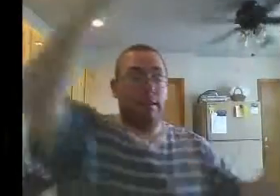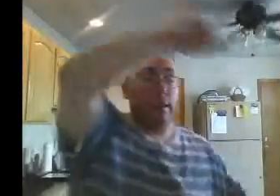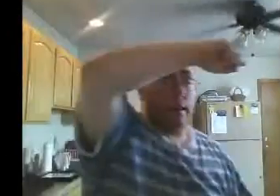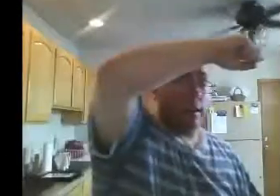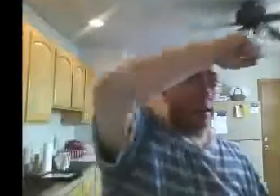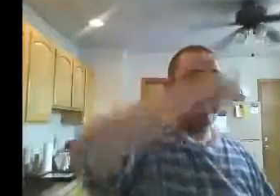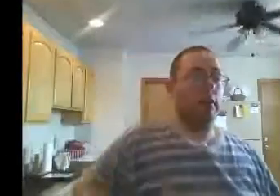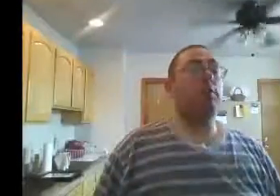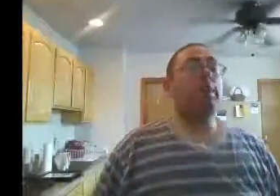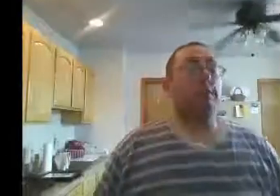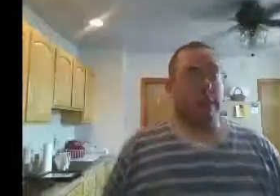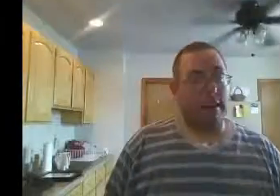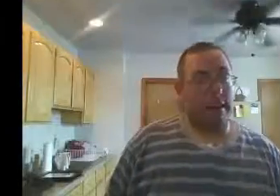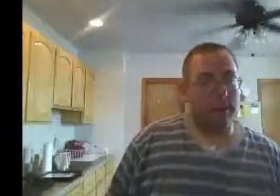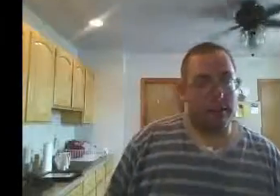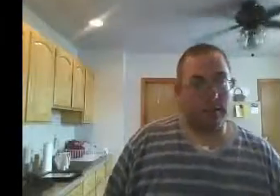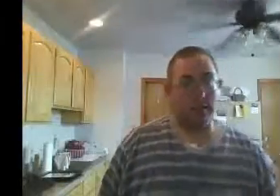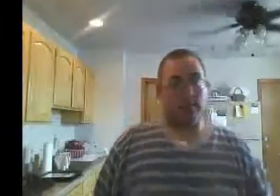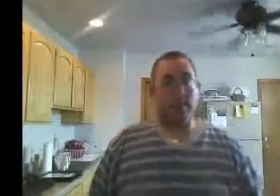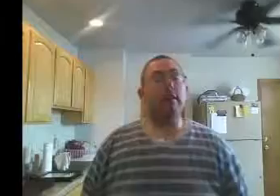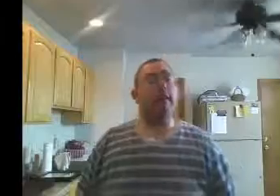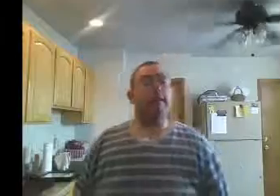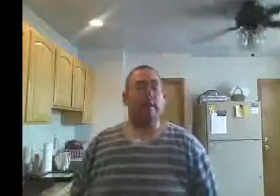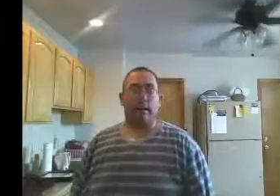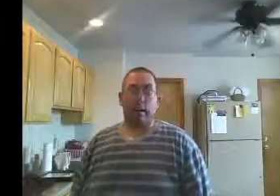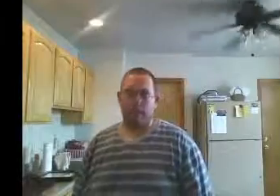Deacon Louise's hands. Deacon Diaz.